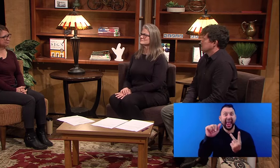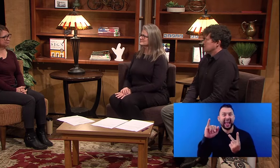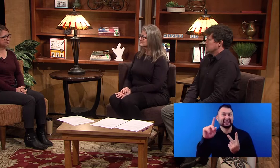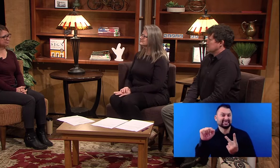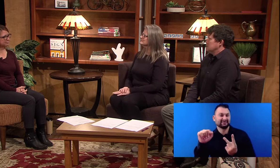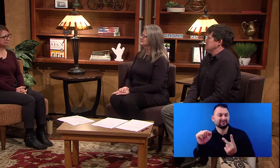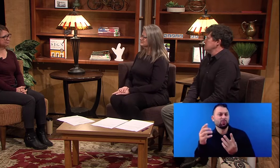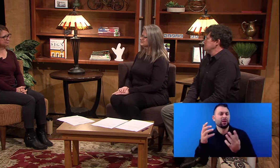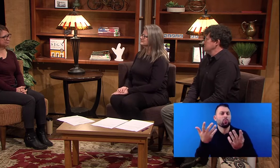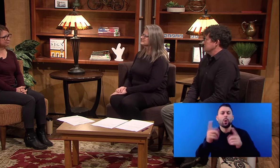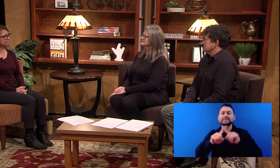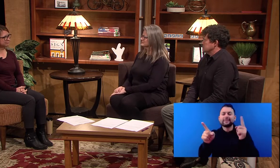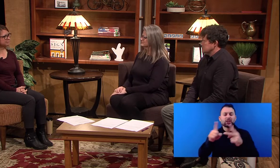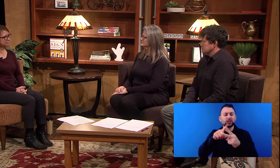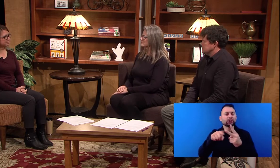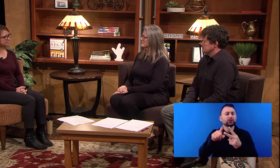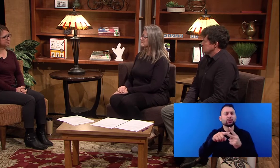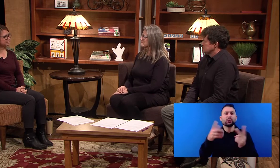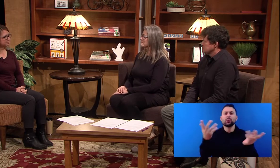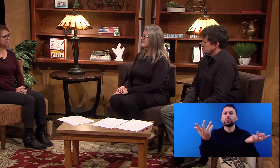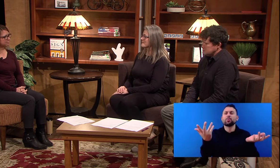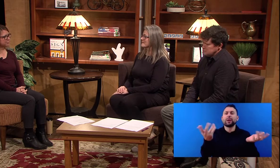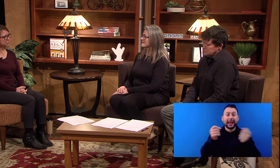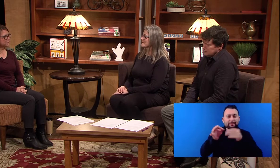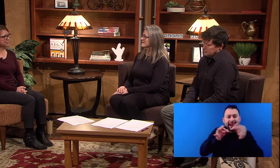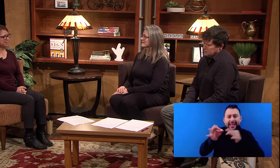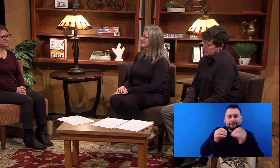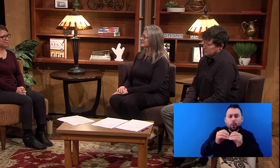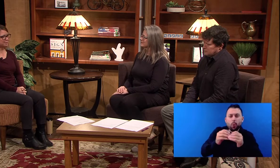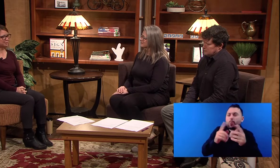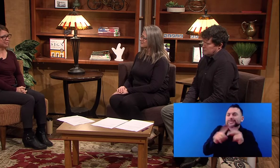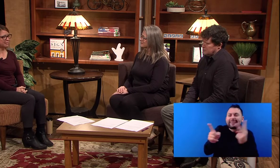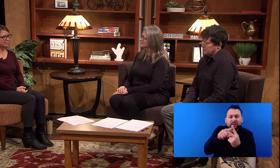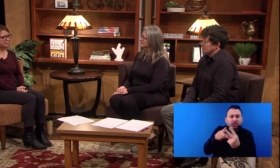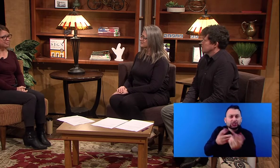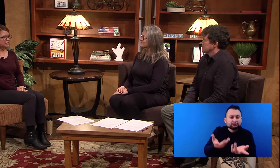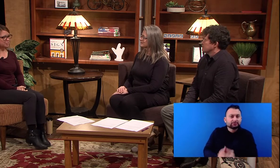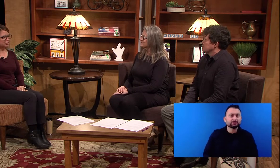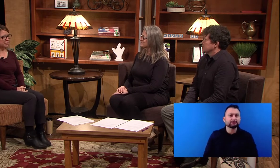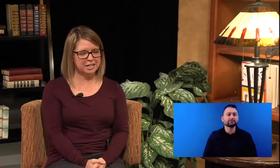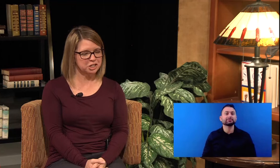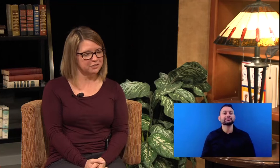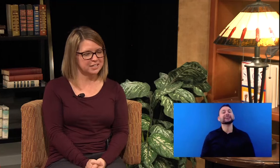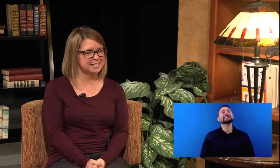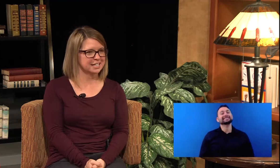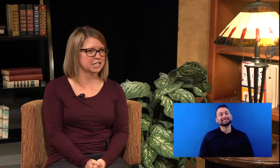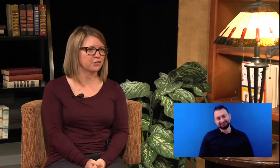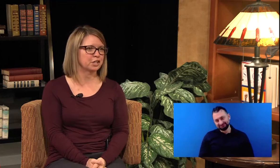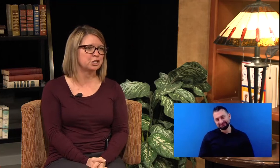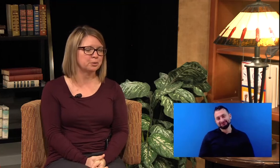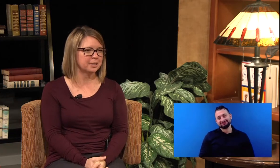how they're different. Sure, I'd be happy to do that. So HIV stands for Human